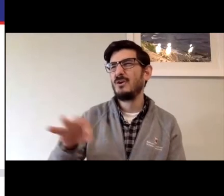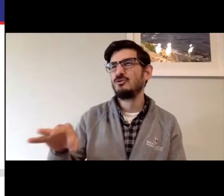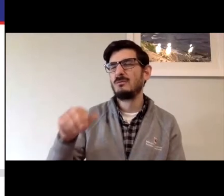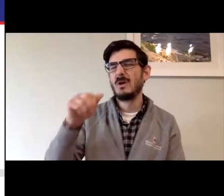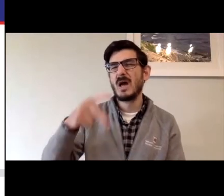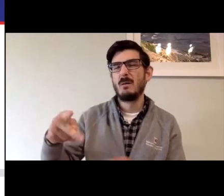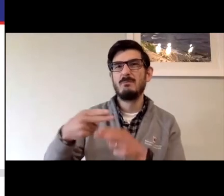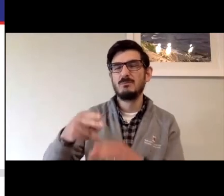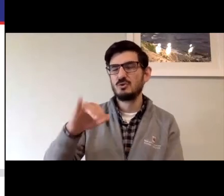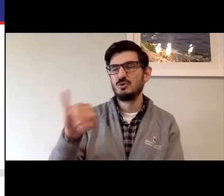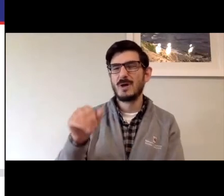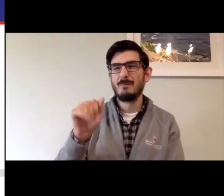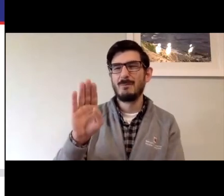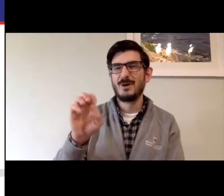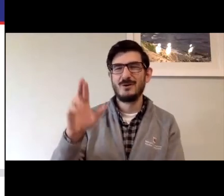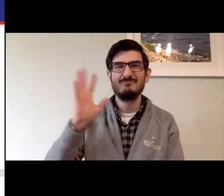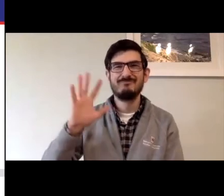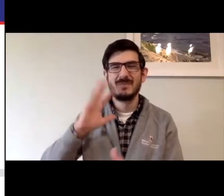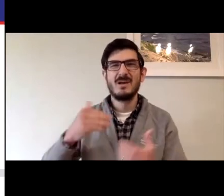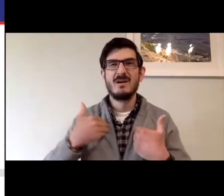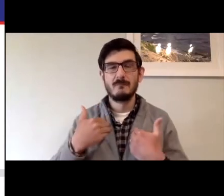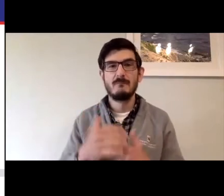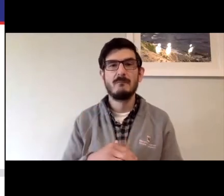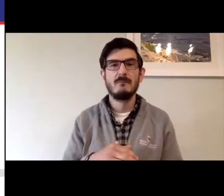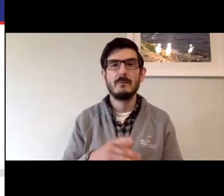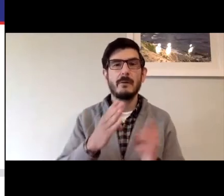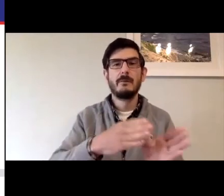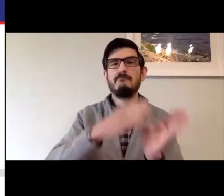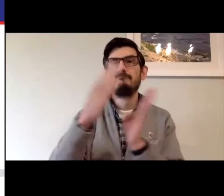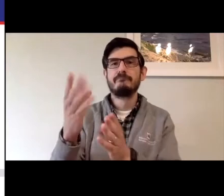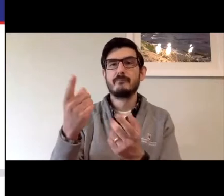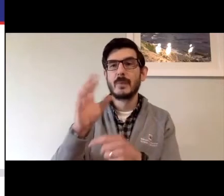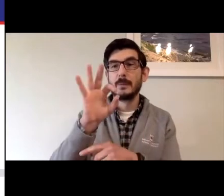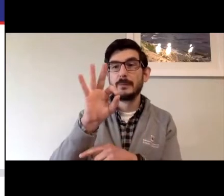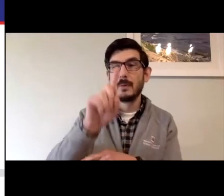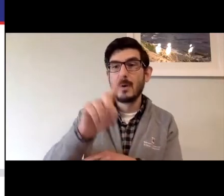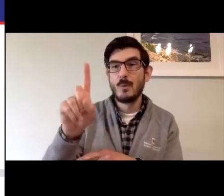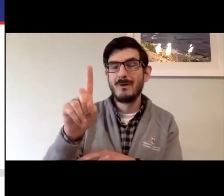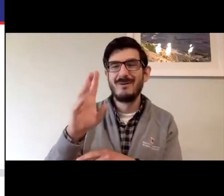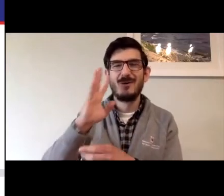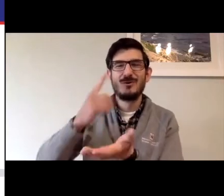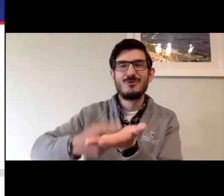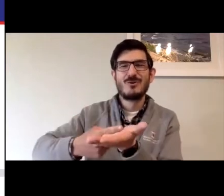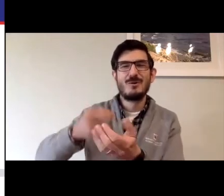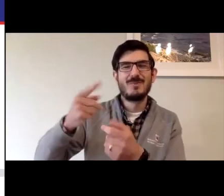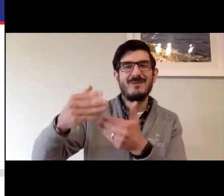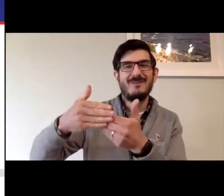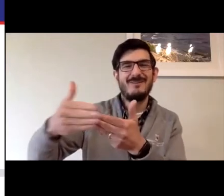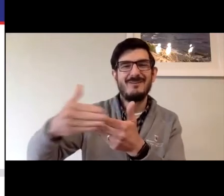IM client. You saw the old-fashioned app called Jabber that we used to use. Also,